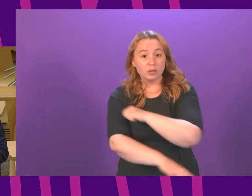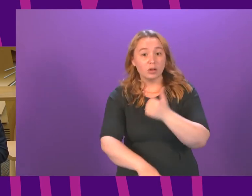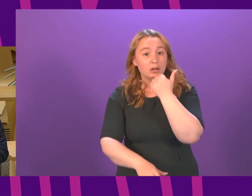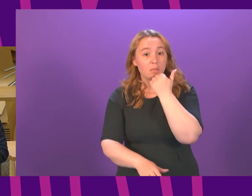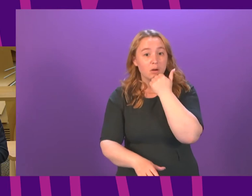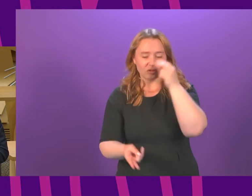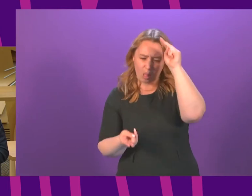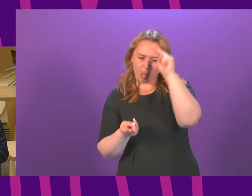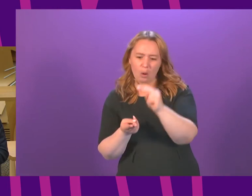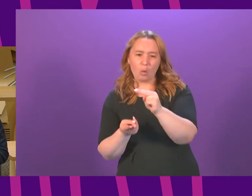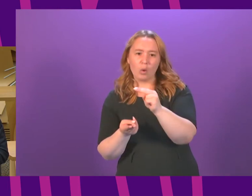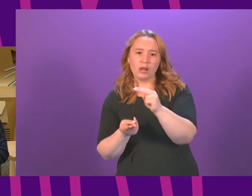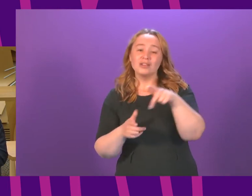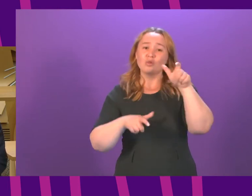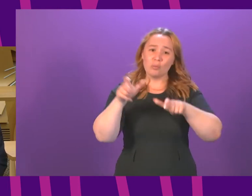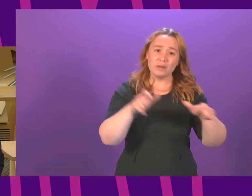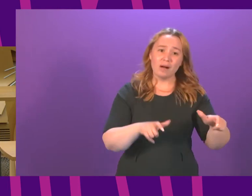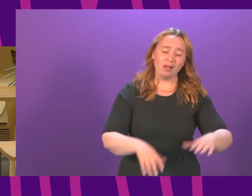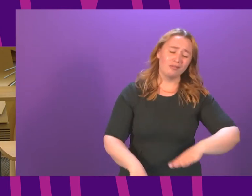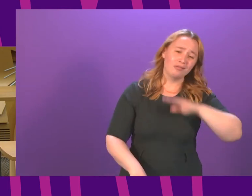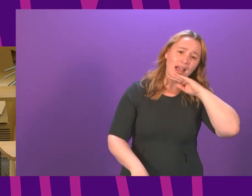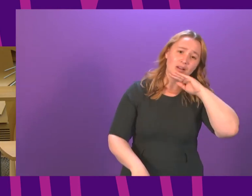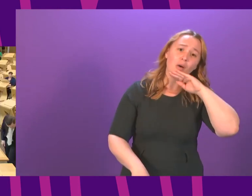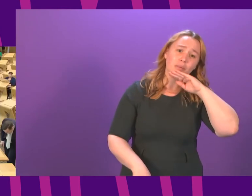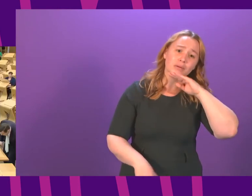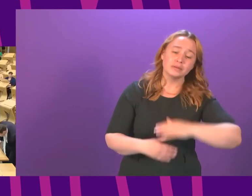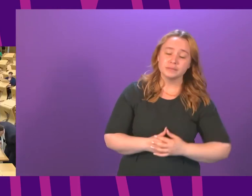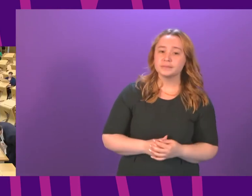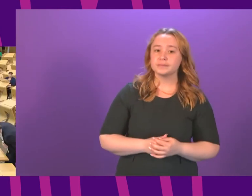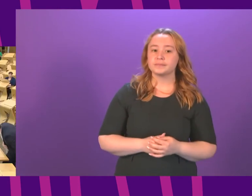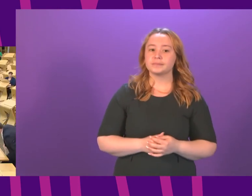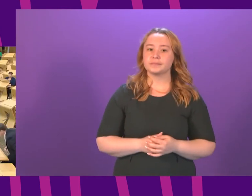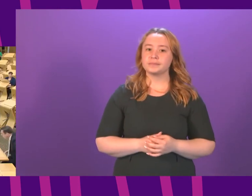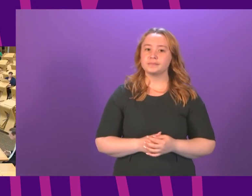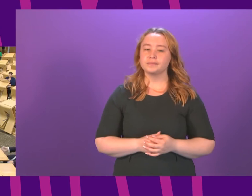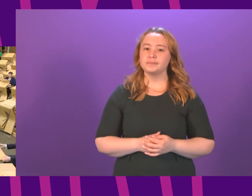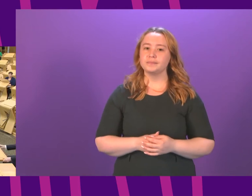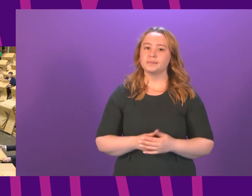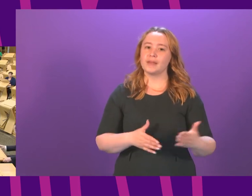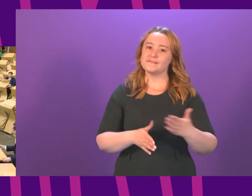at such a low rate, people really are at the end of their tether? First Minister.